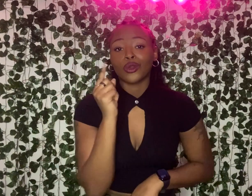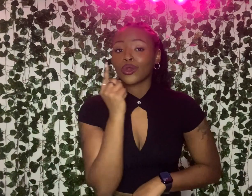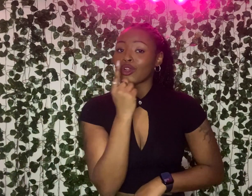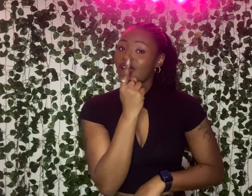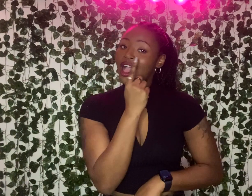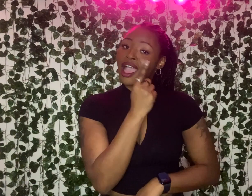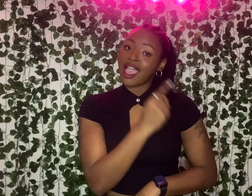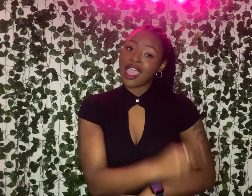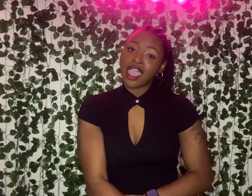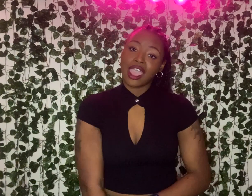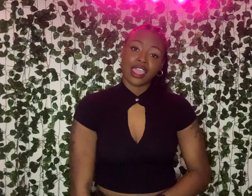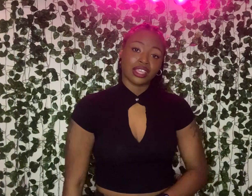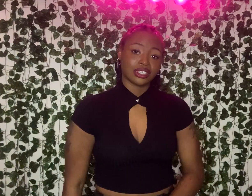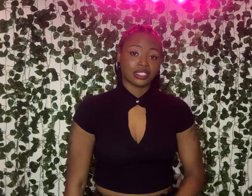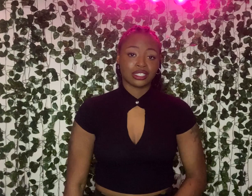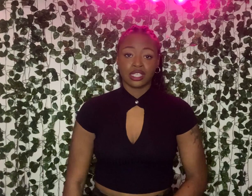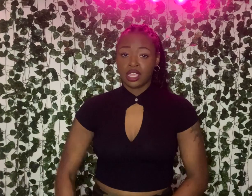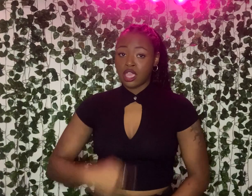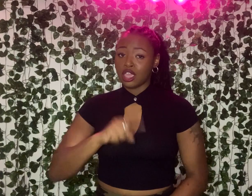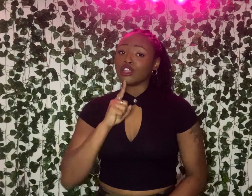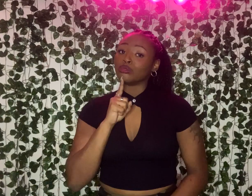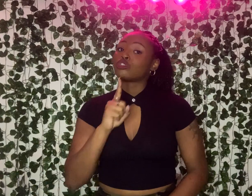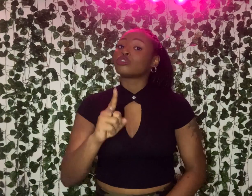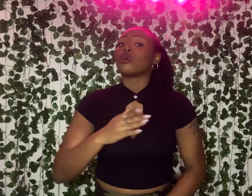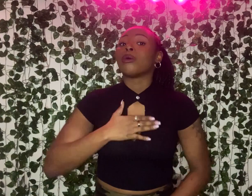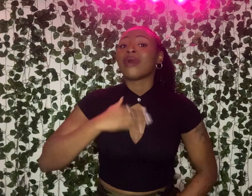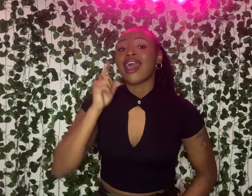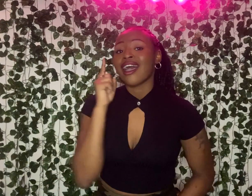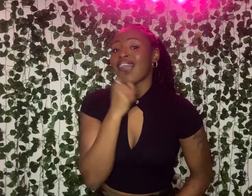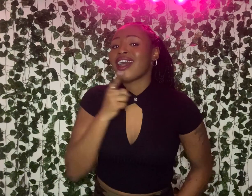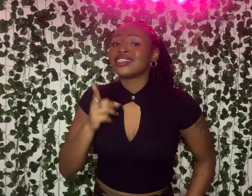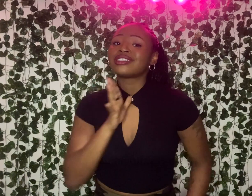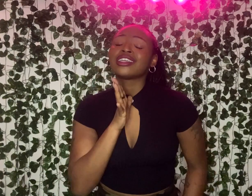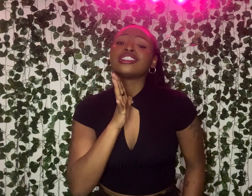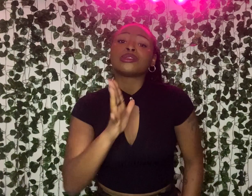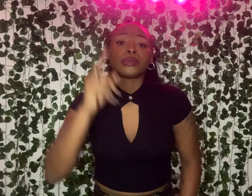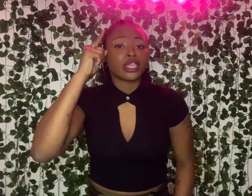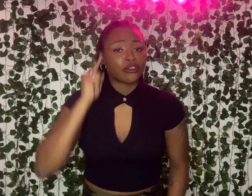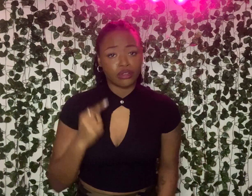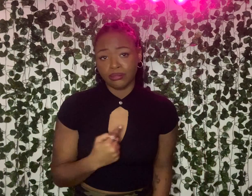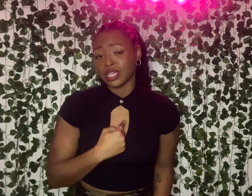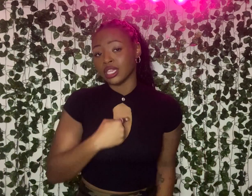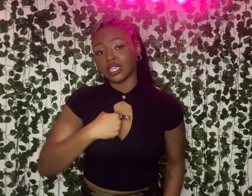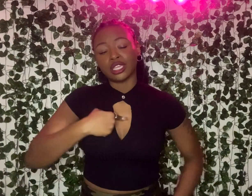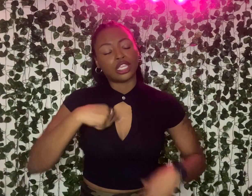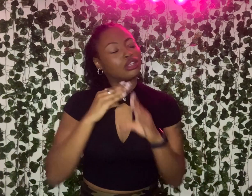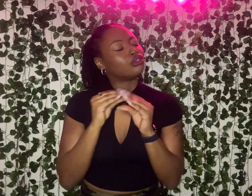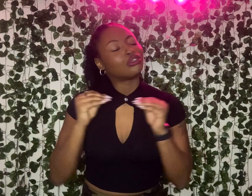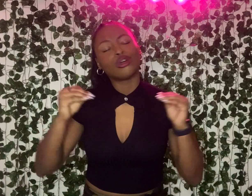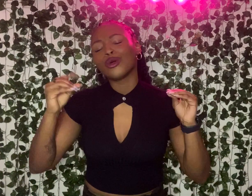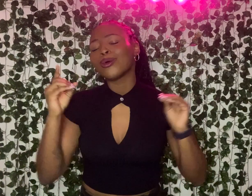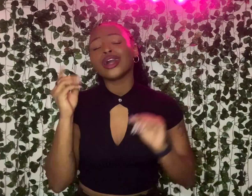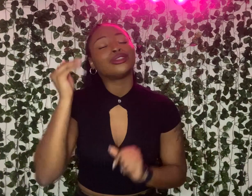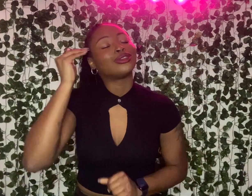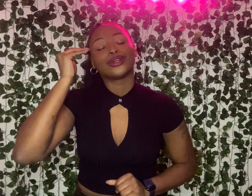your eyes. And I'm sure my eyes they speak for me. No one